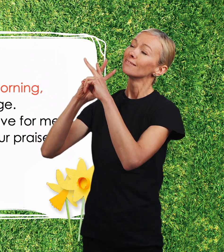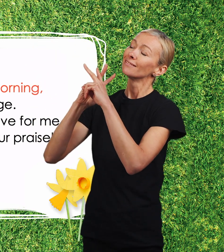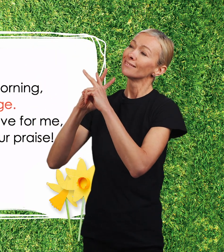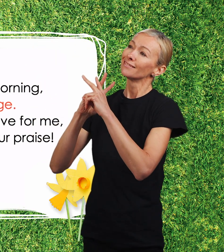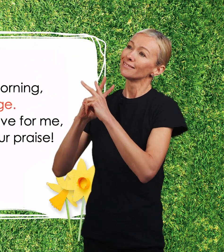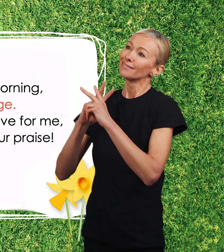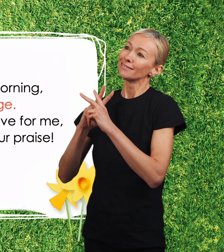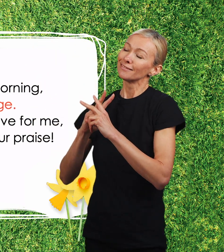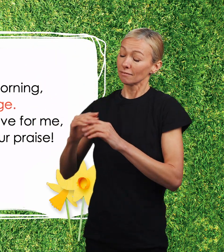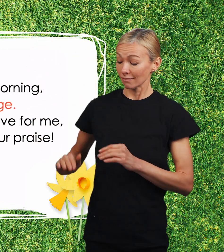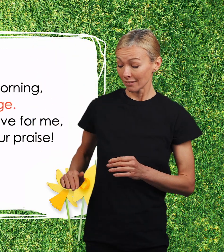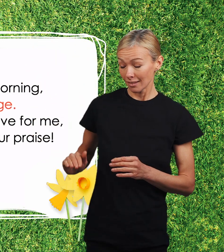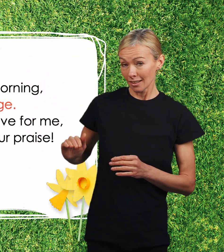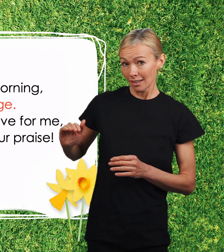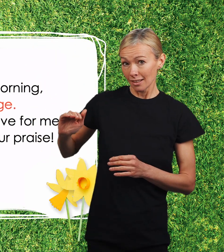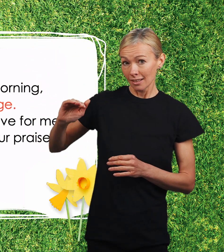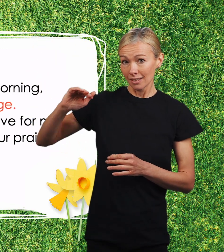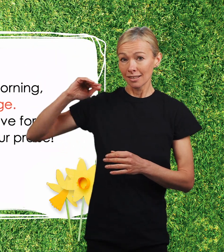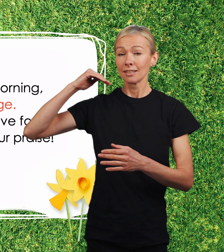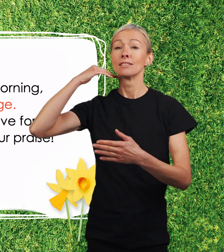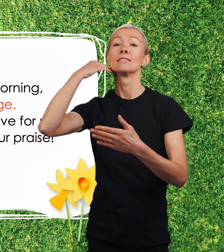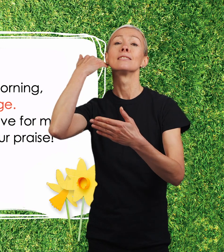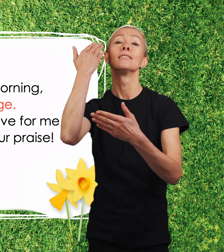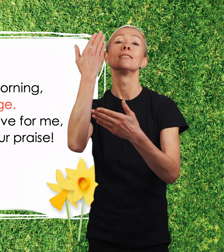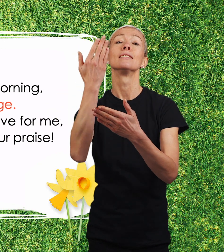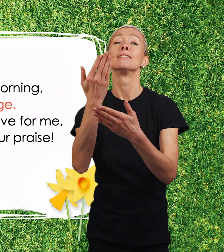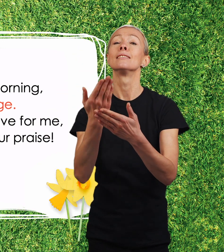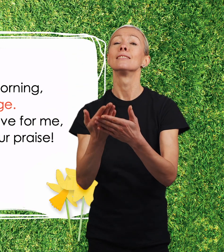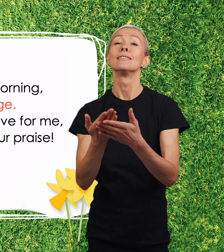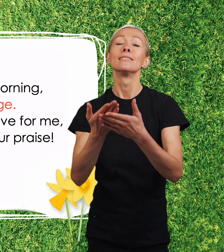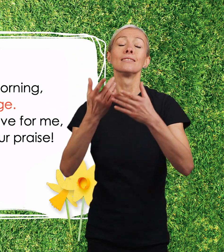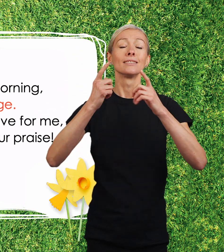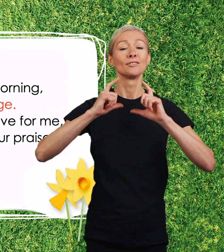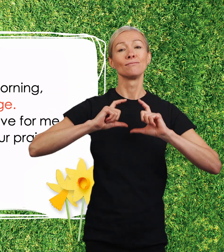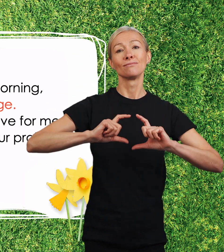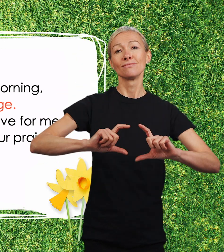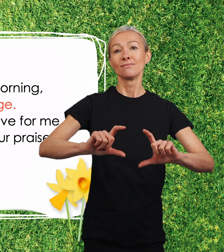through every season and change.